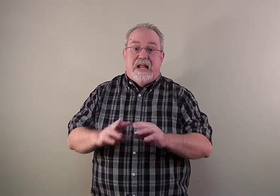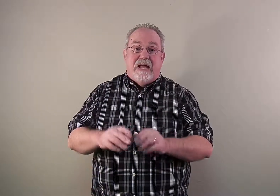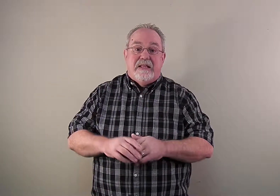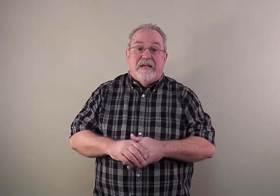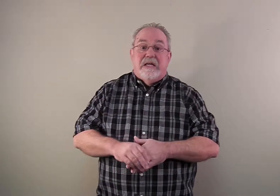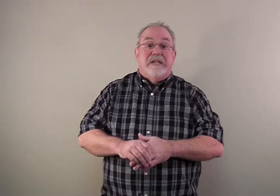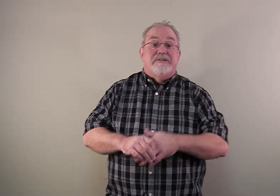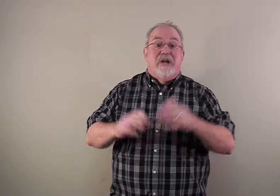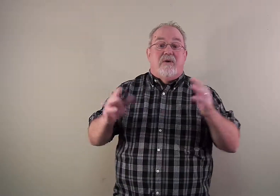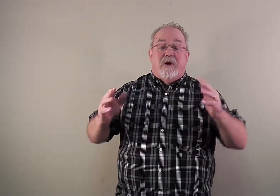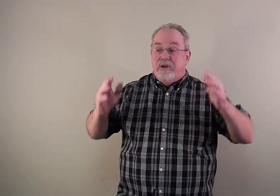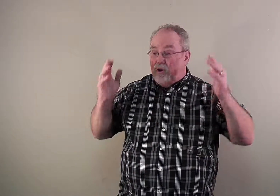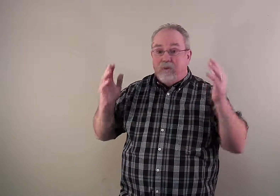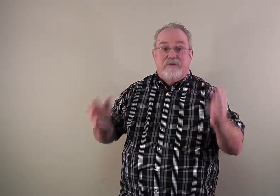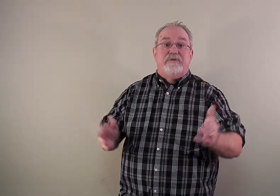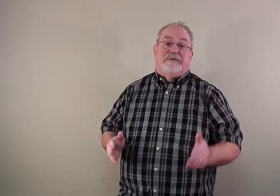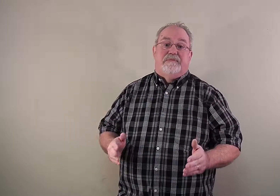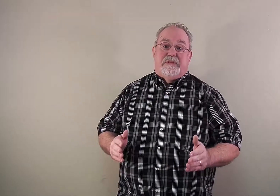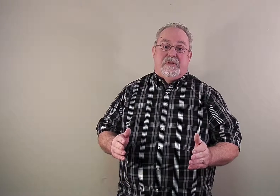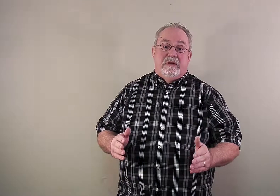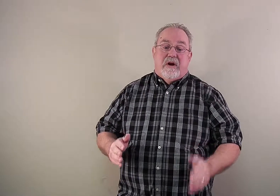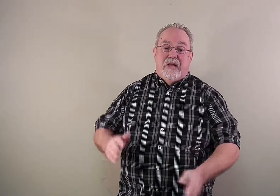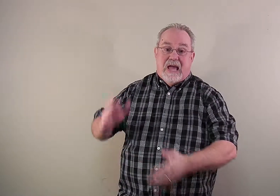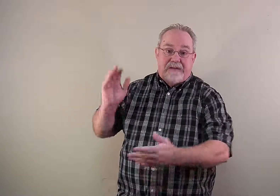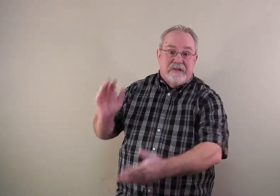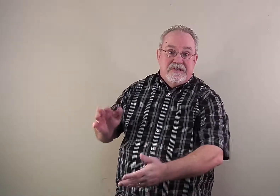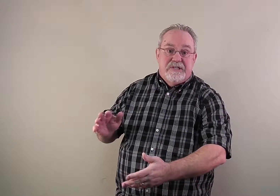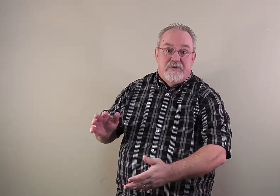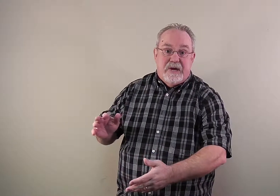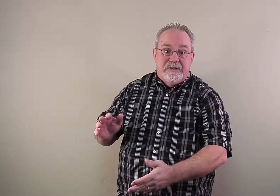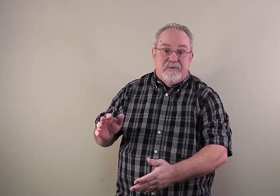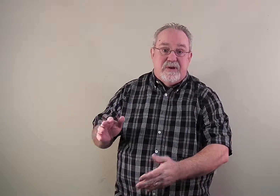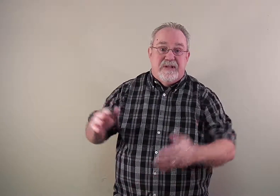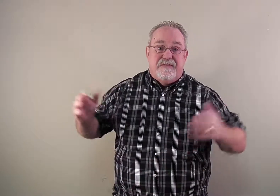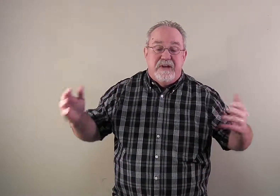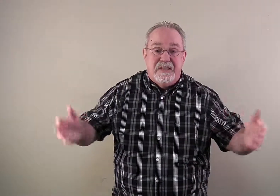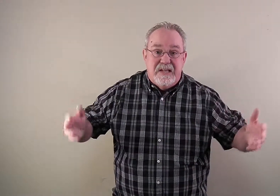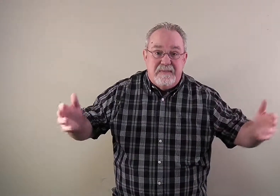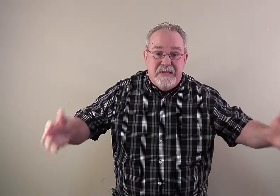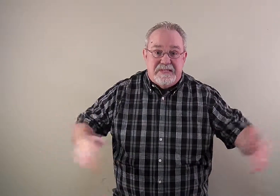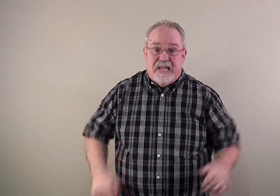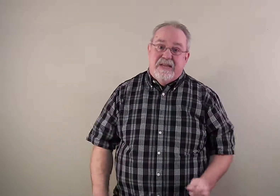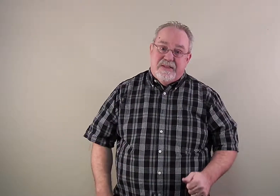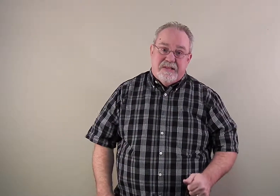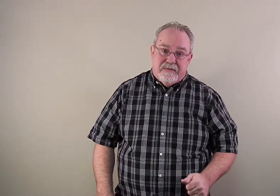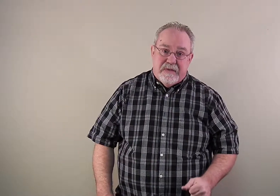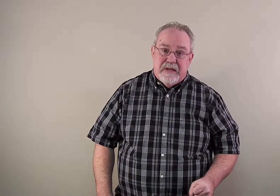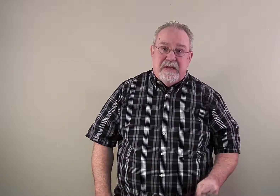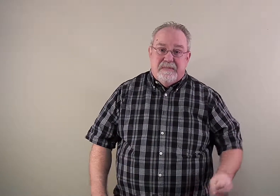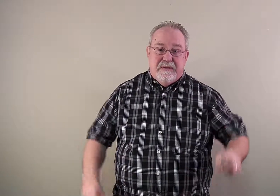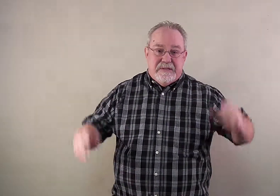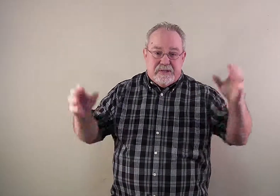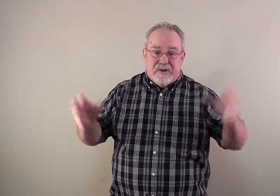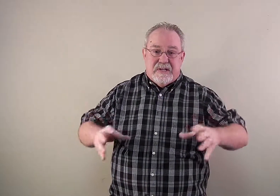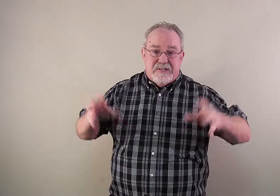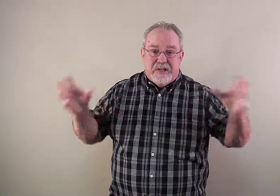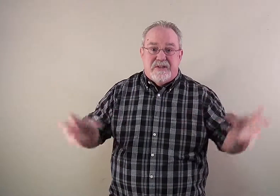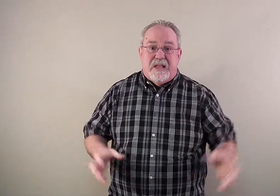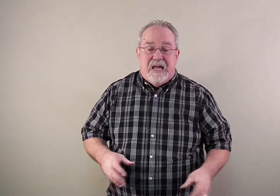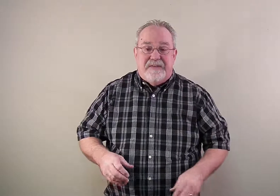it out. Let us know. Are you going through something? Are you having a situation where you feel like the enemy is taking things from you? Maybe he's just trying to suck the life